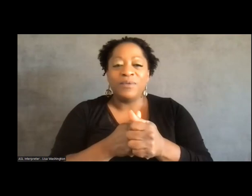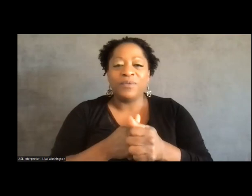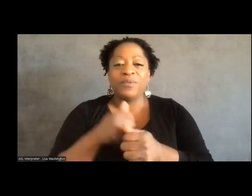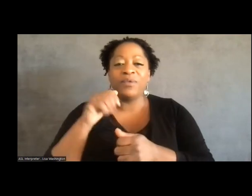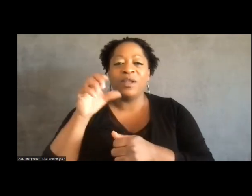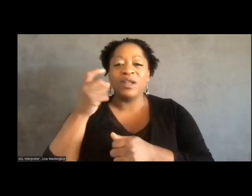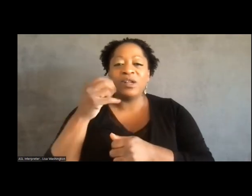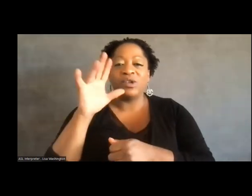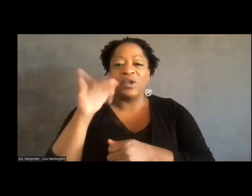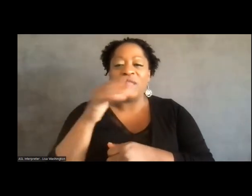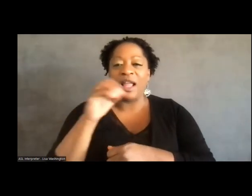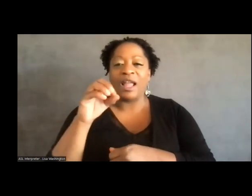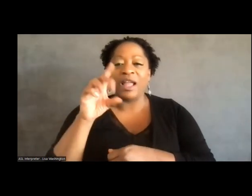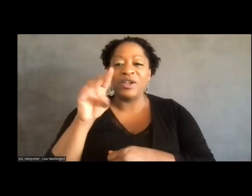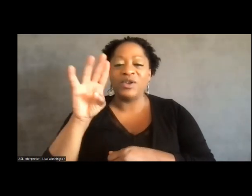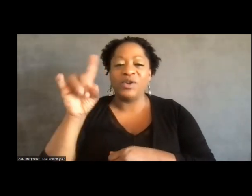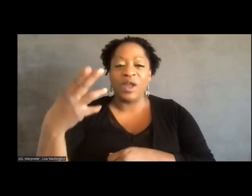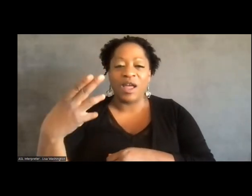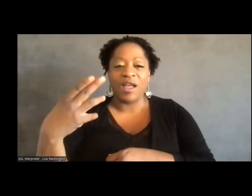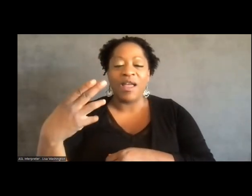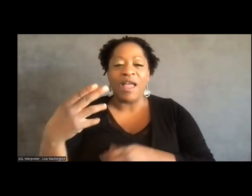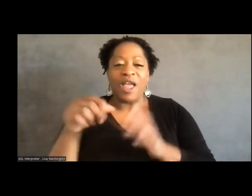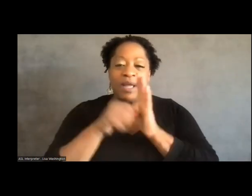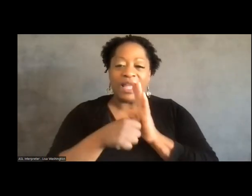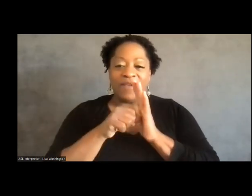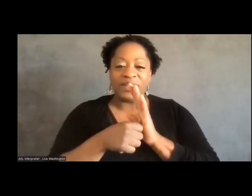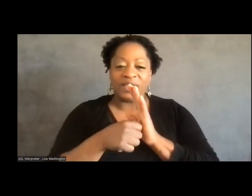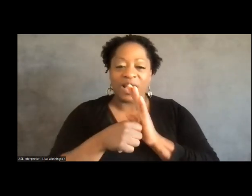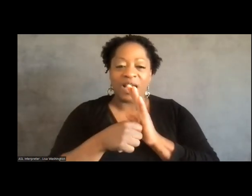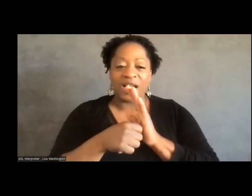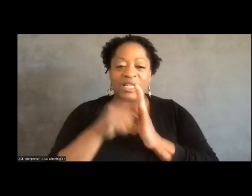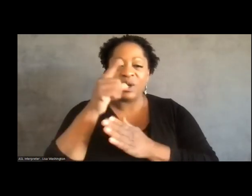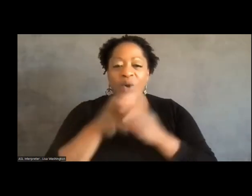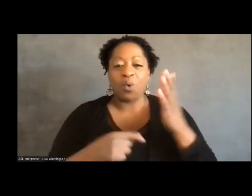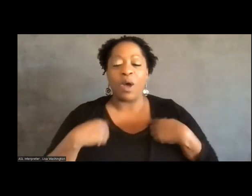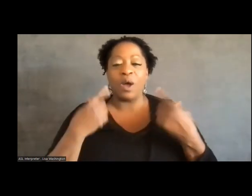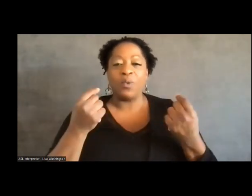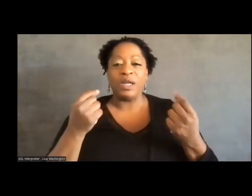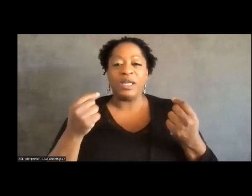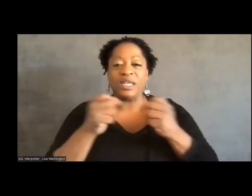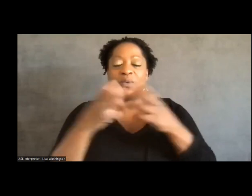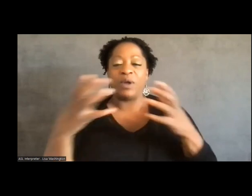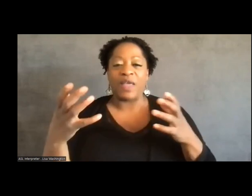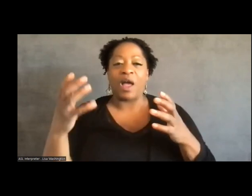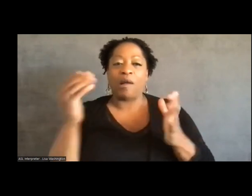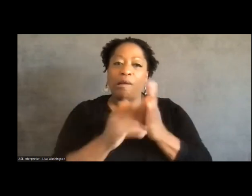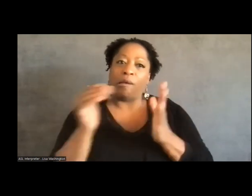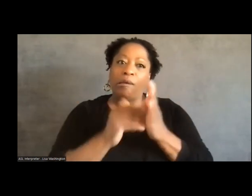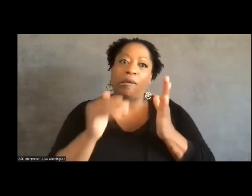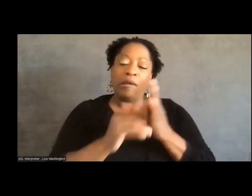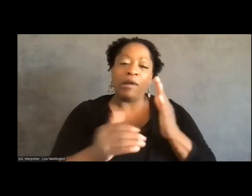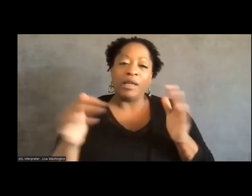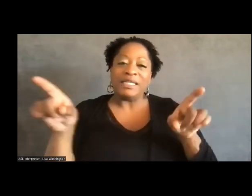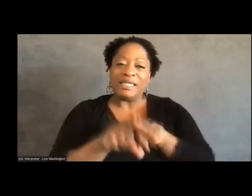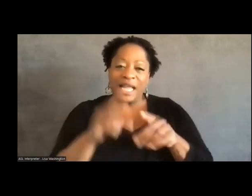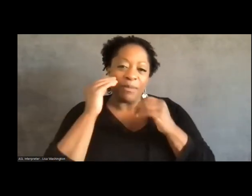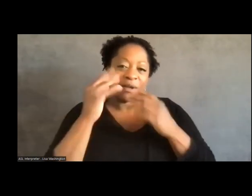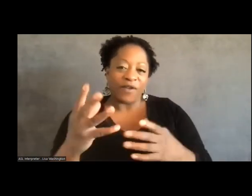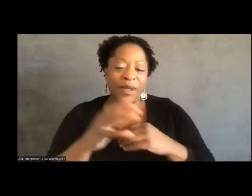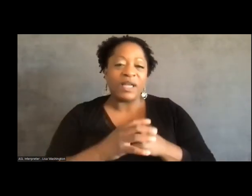to try to emphasize the things we did without repeating too much, because of course, across different